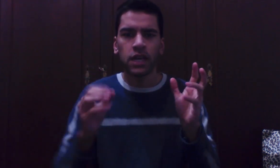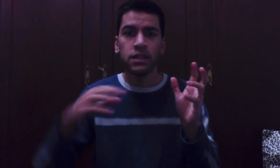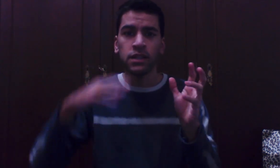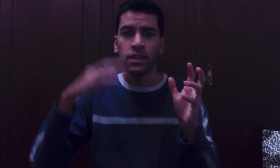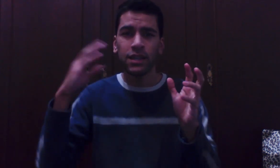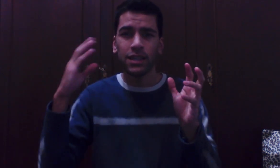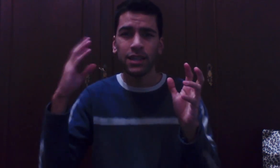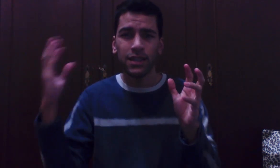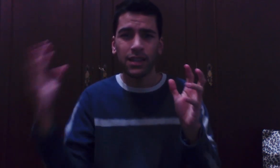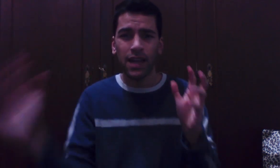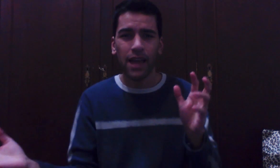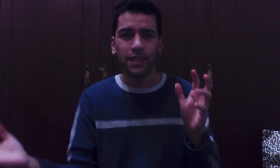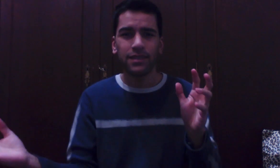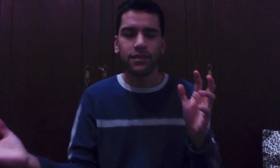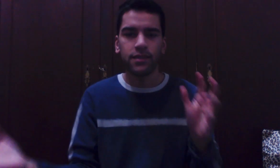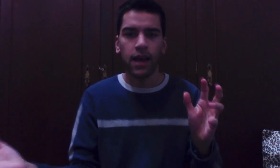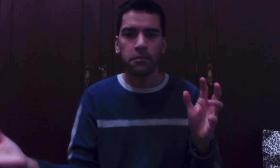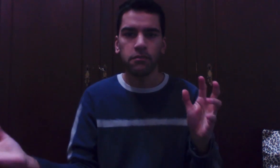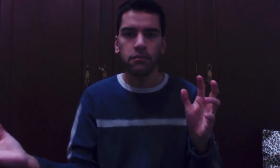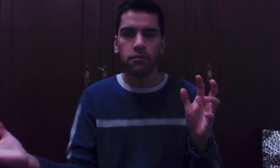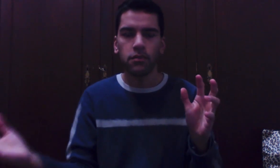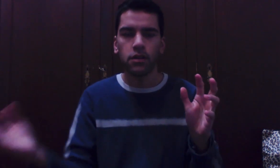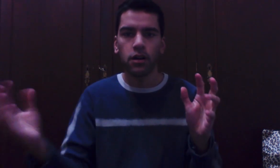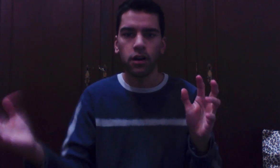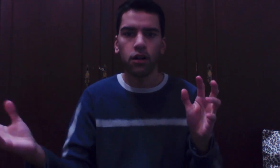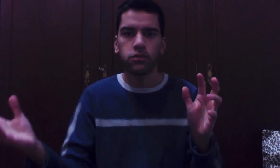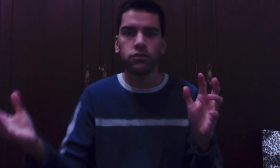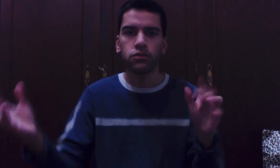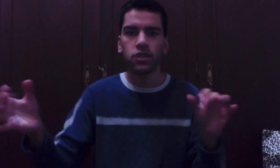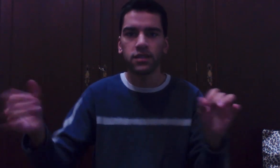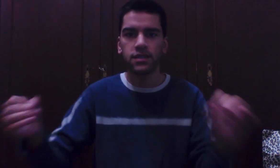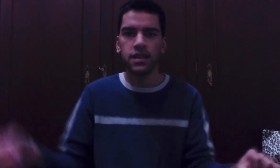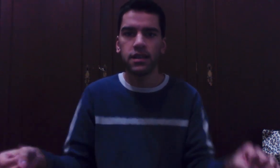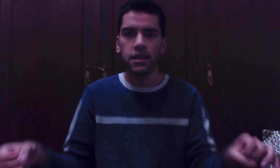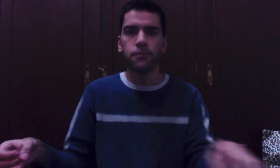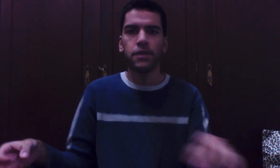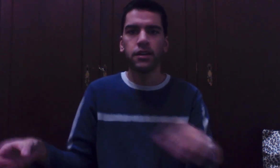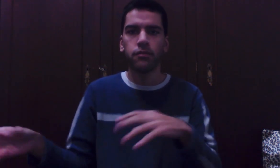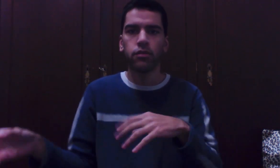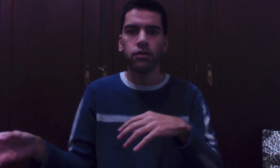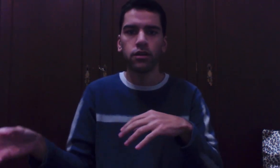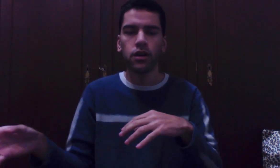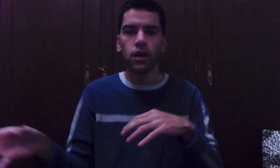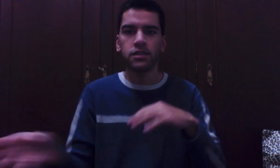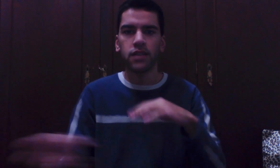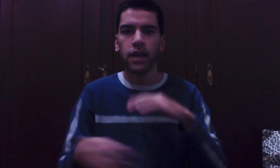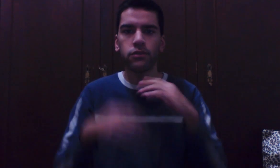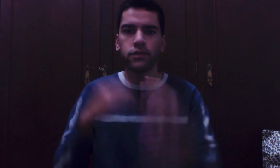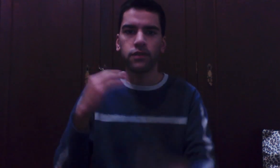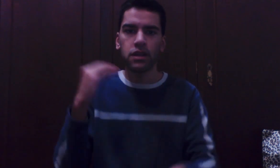didn't add time at all to just sit and read a book I just had to study